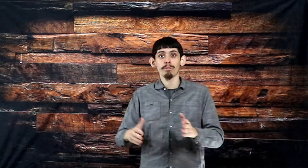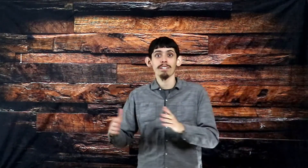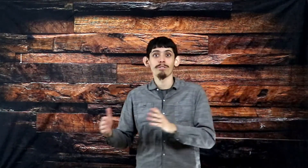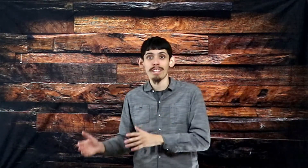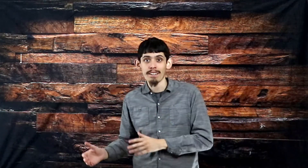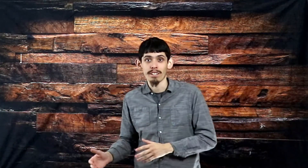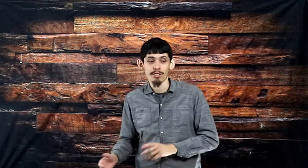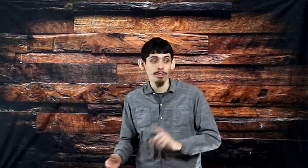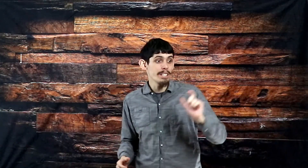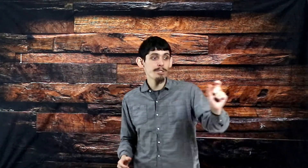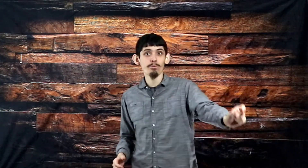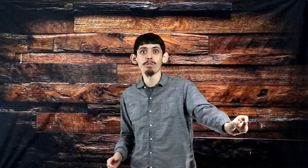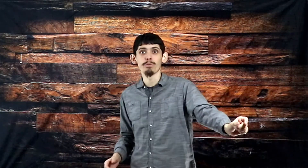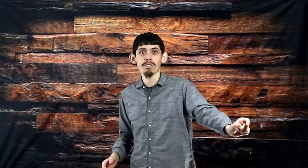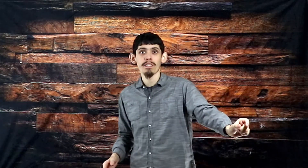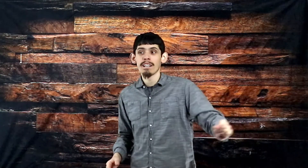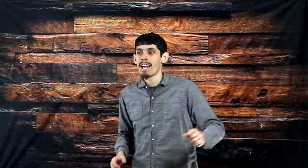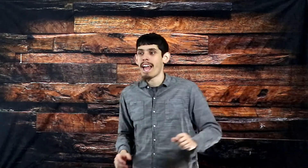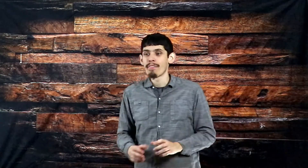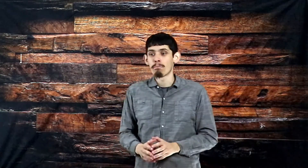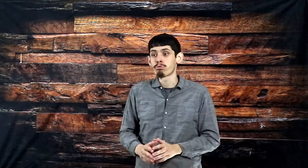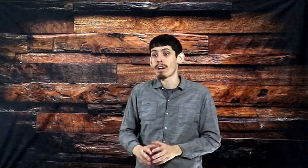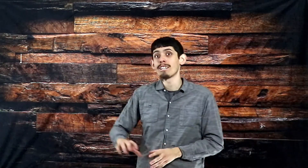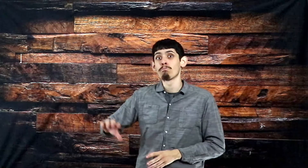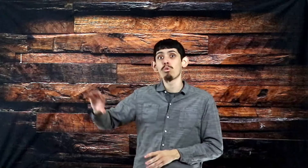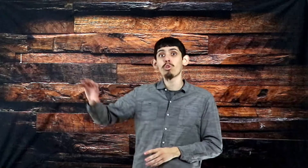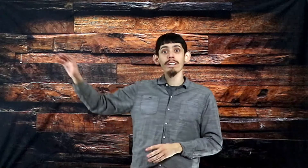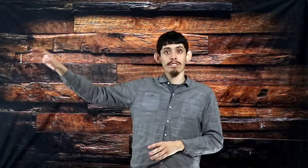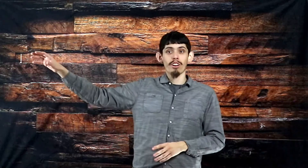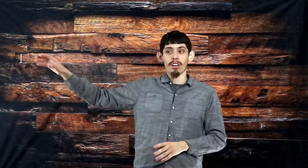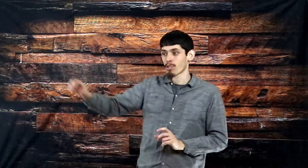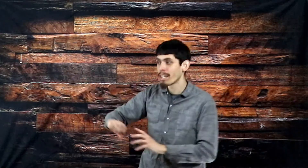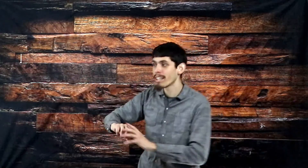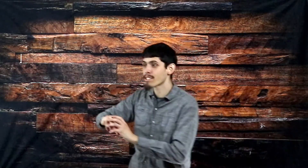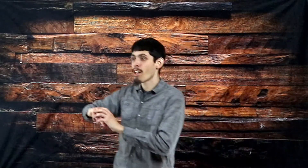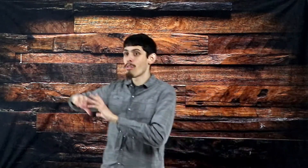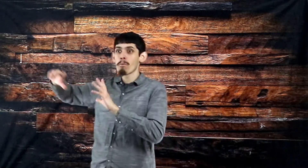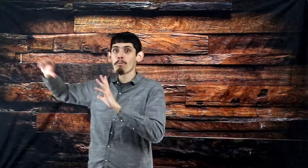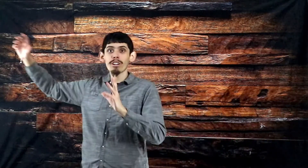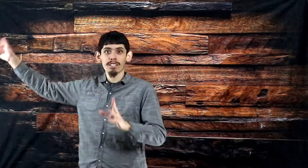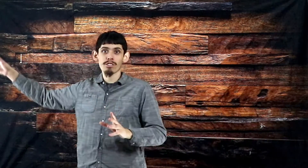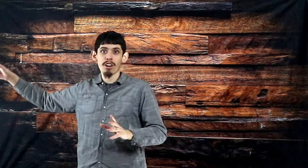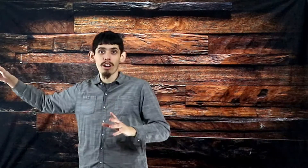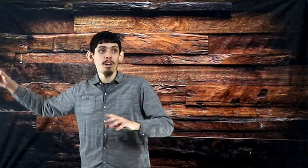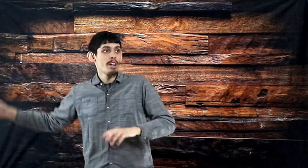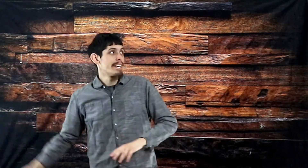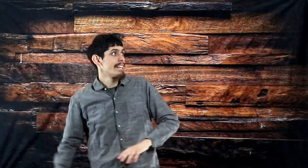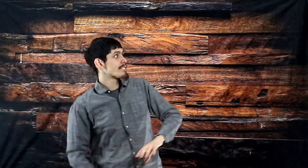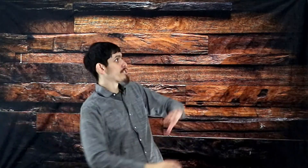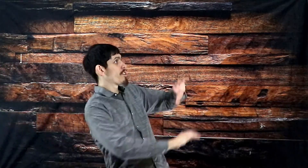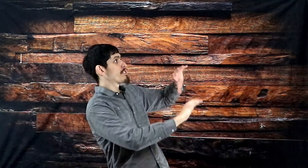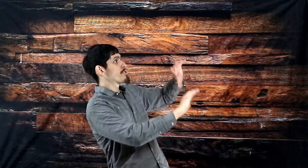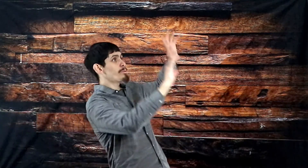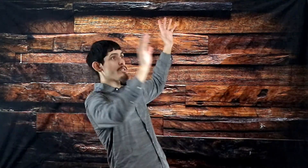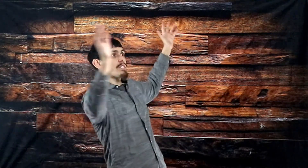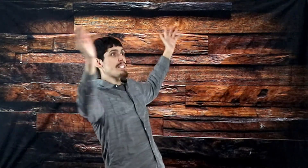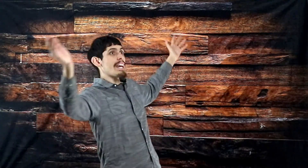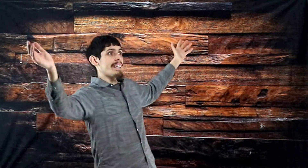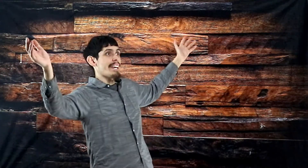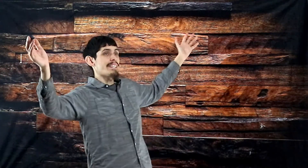of David. So He's the root, the bright and morning star. So He's the morning star. He is a star. So when you see at night the